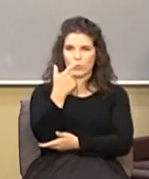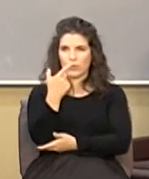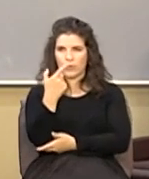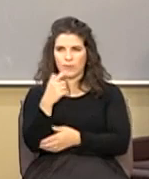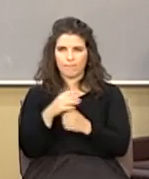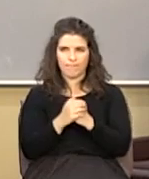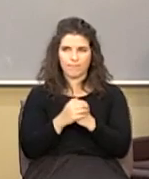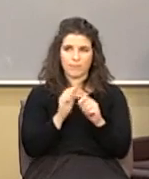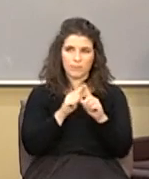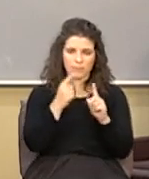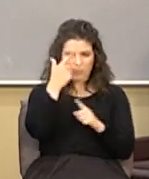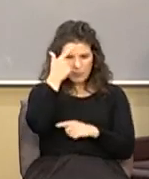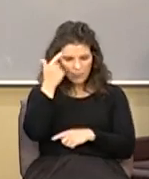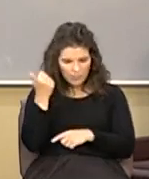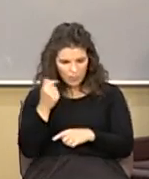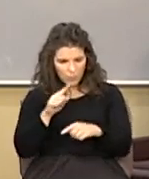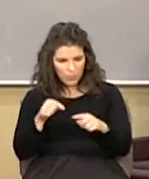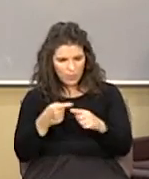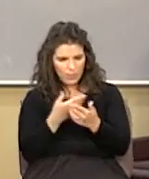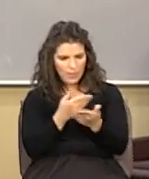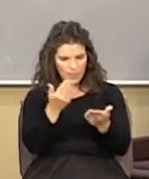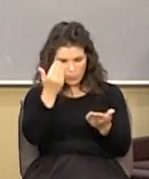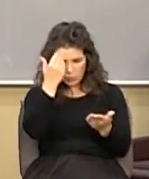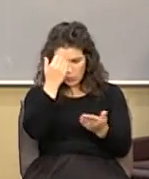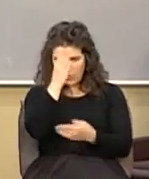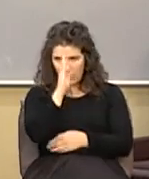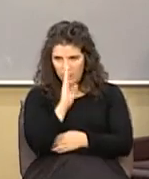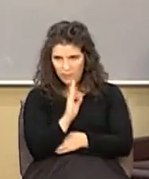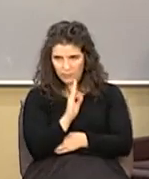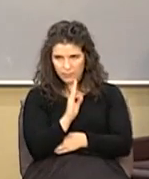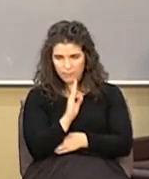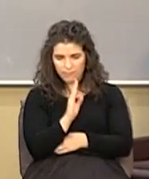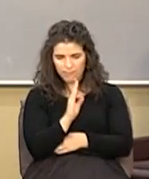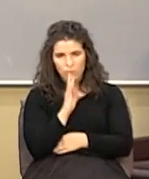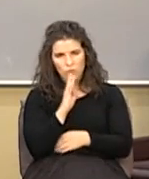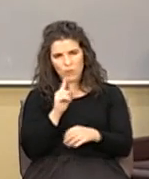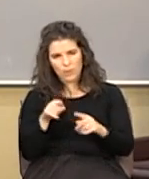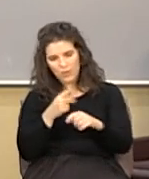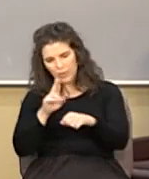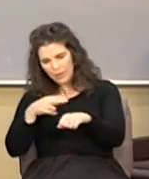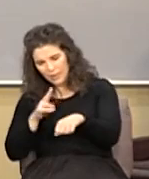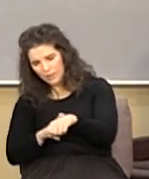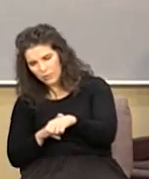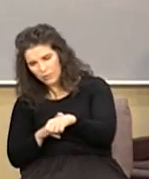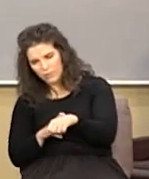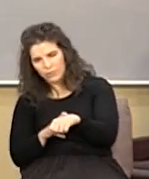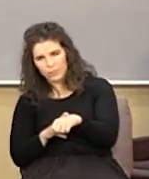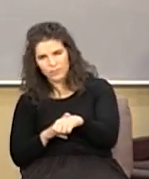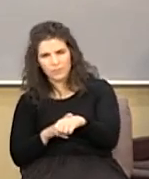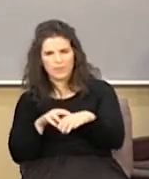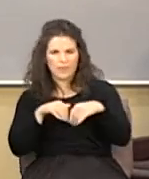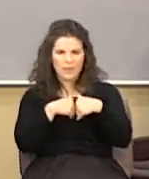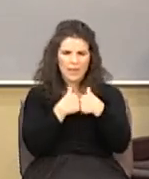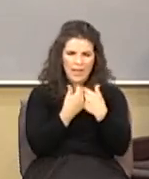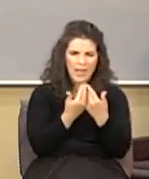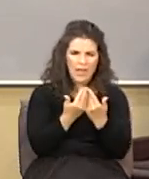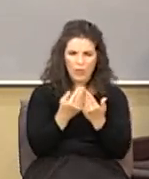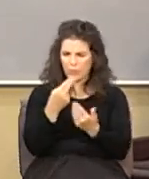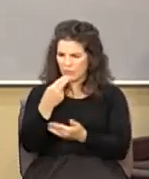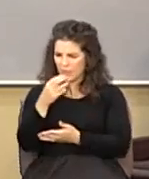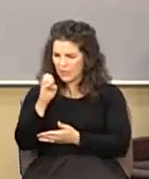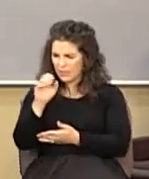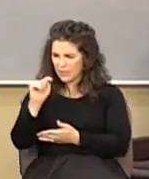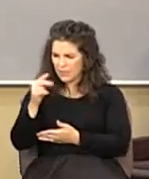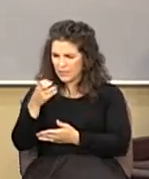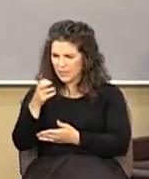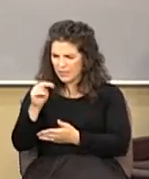but because when they knew God he's talking about the nations how did the heathen become the